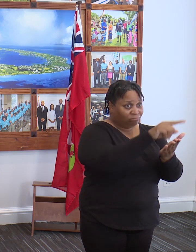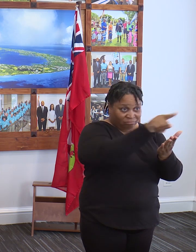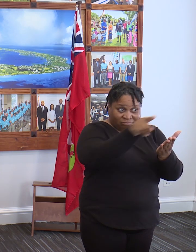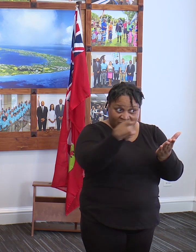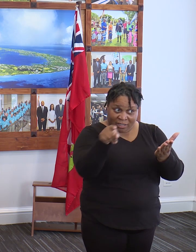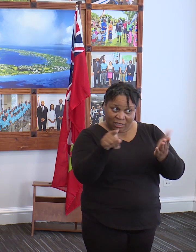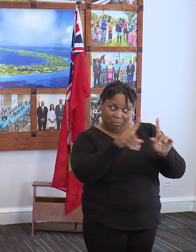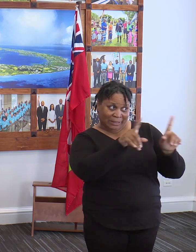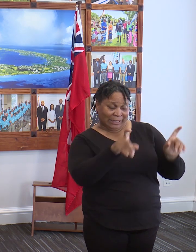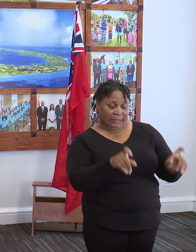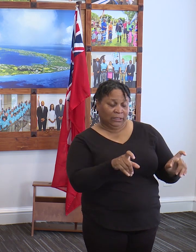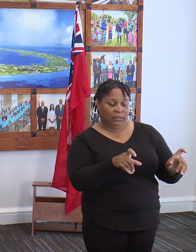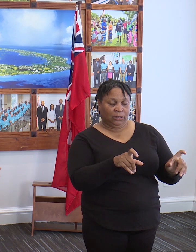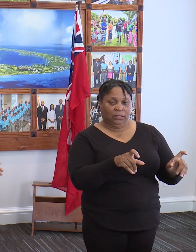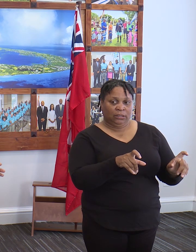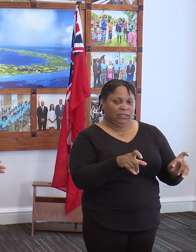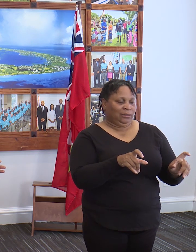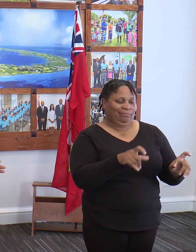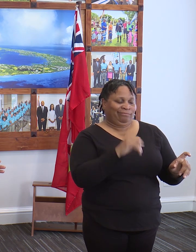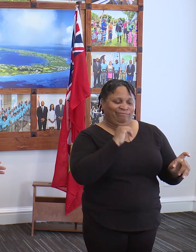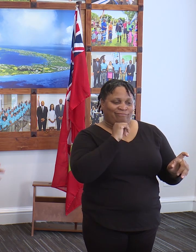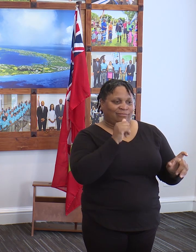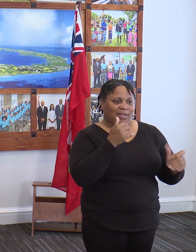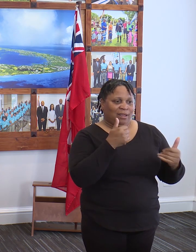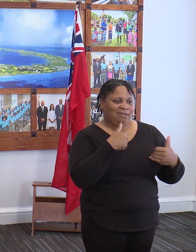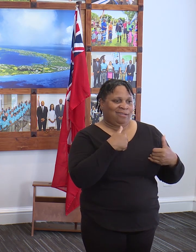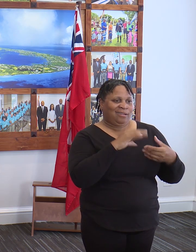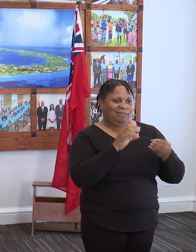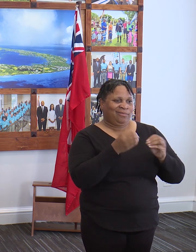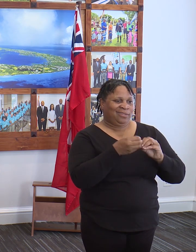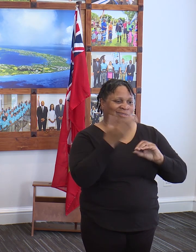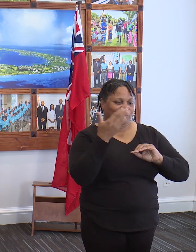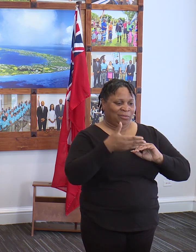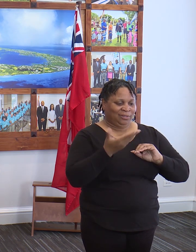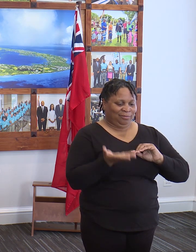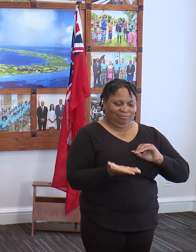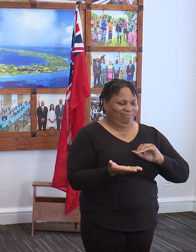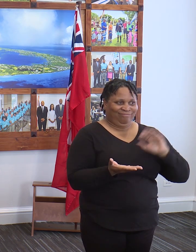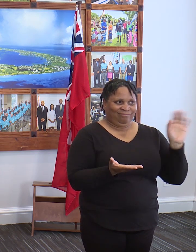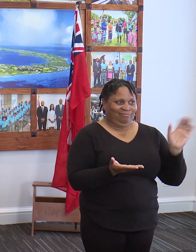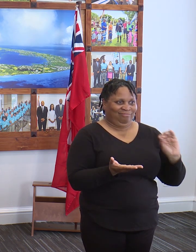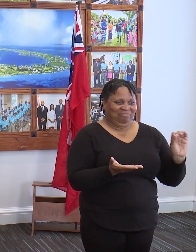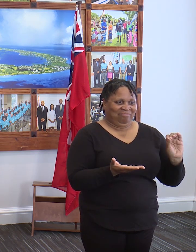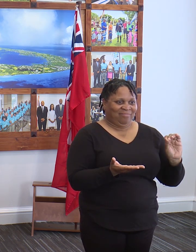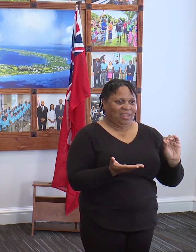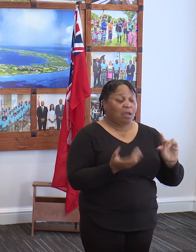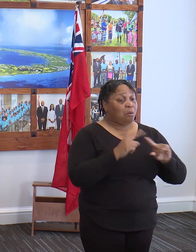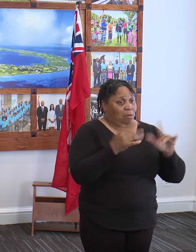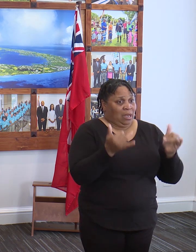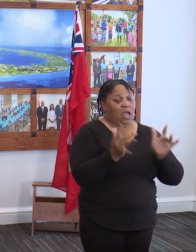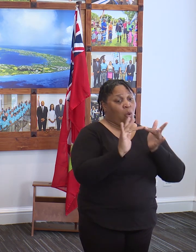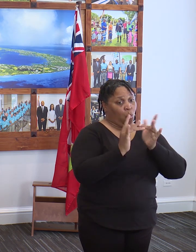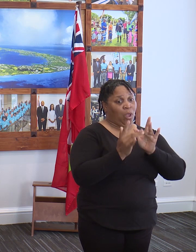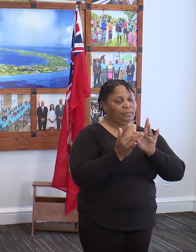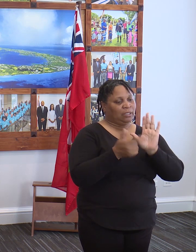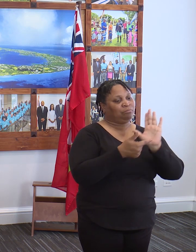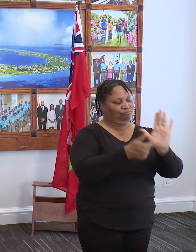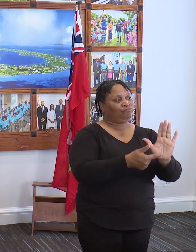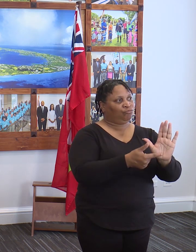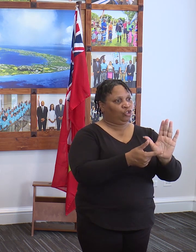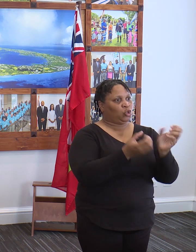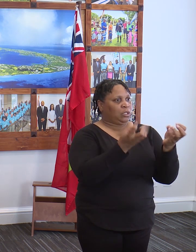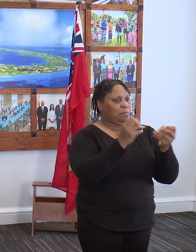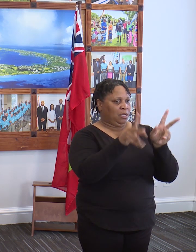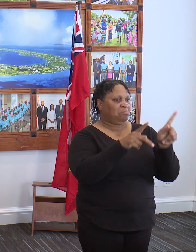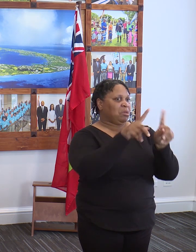tested? There are, I don't have the numbers in front of me. If you look at the website, because we've got on the website how many people have been tested daily,